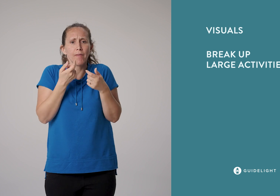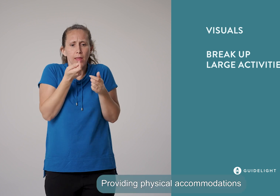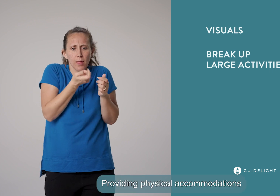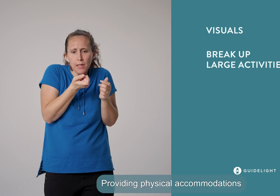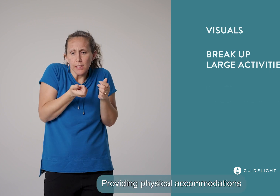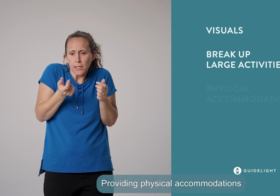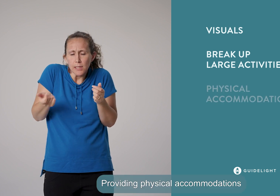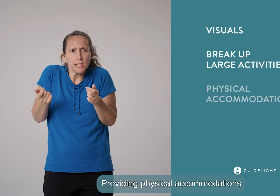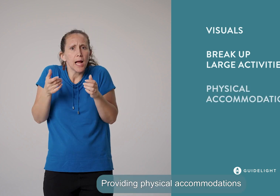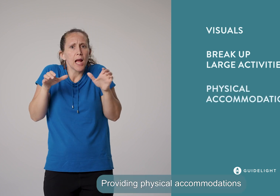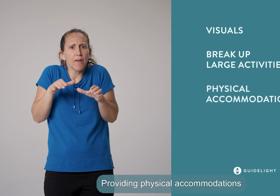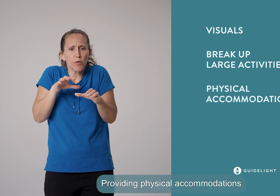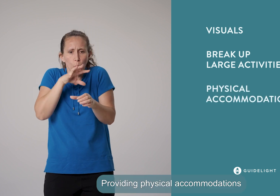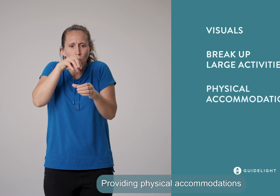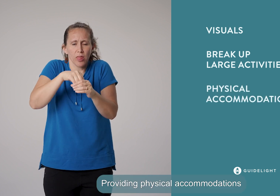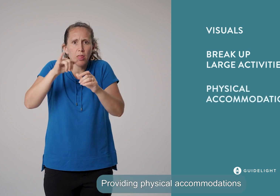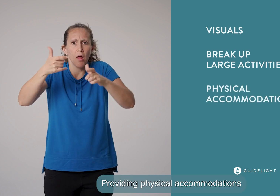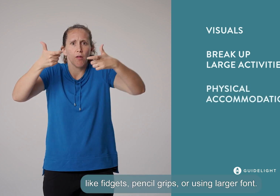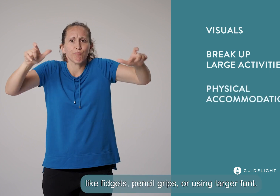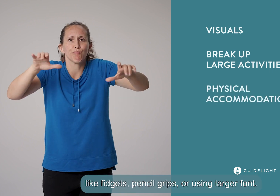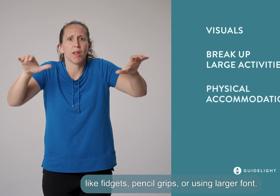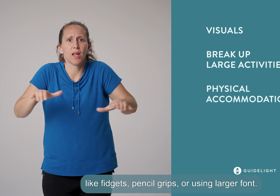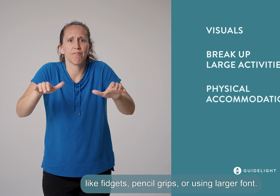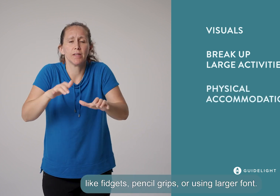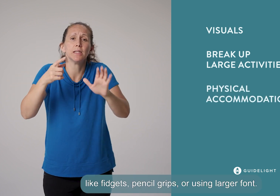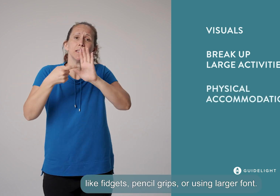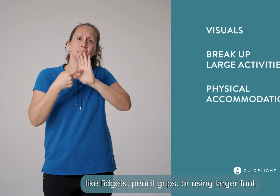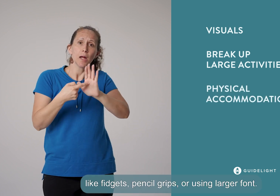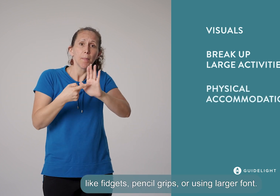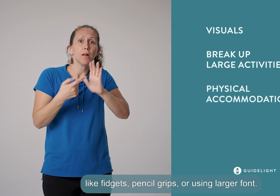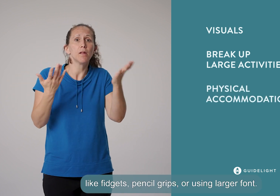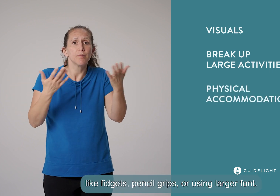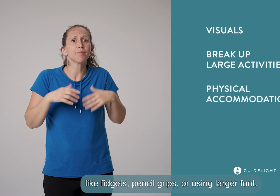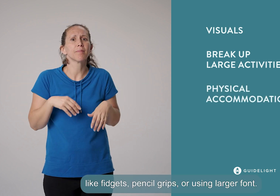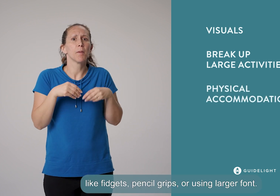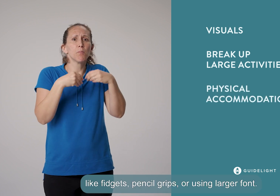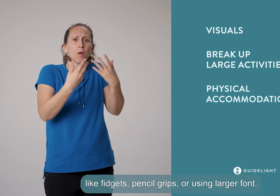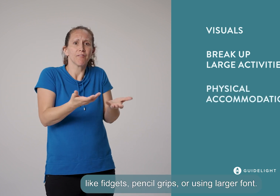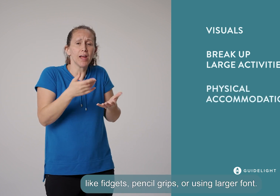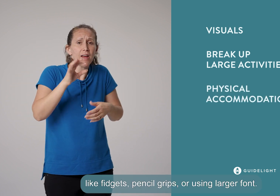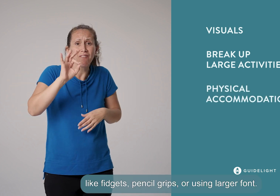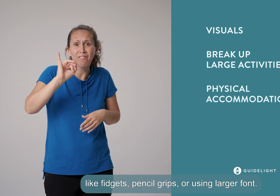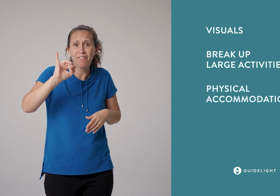providing physical accommodations like fidgets, pencil grips, or using larger font.